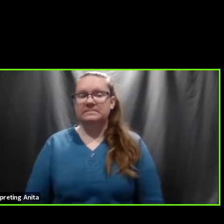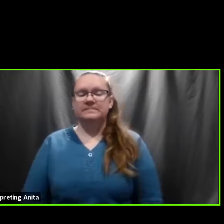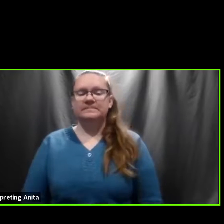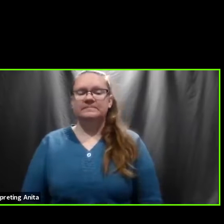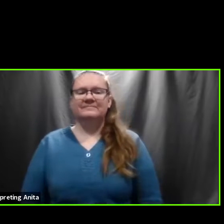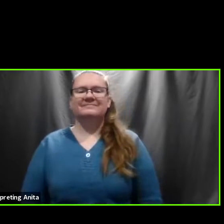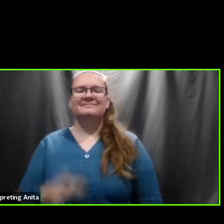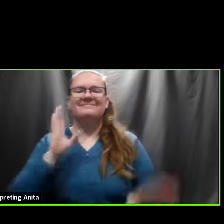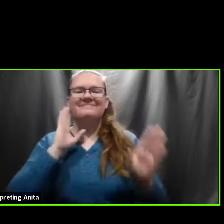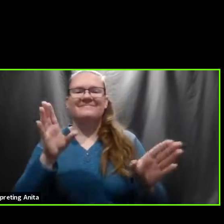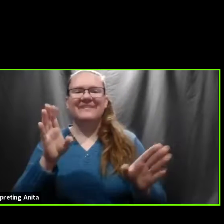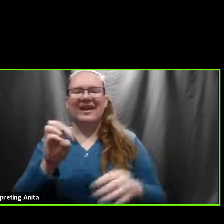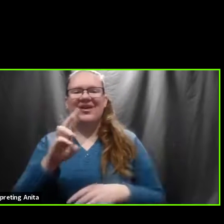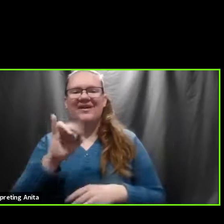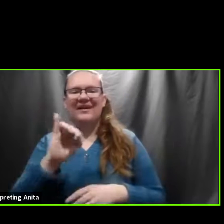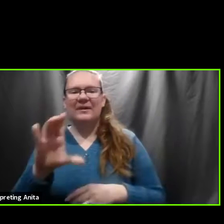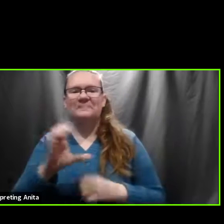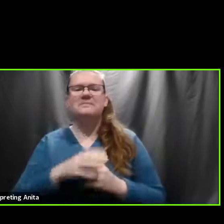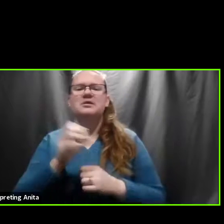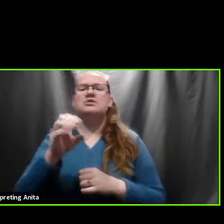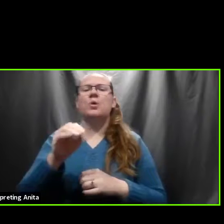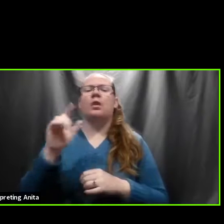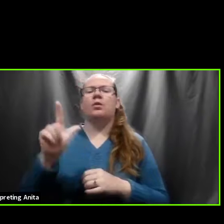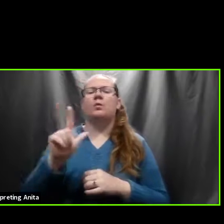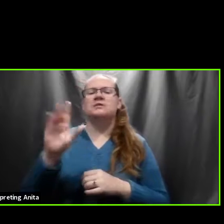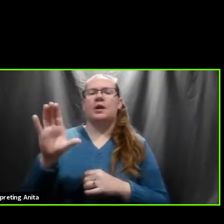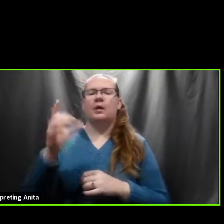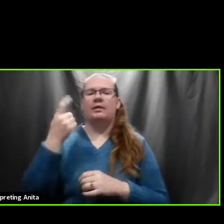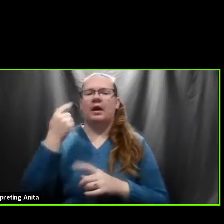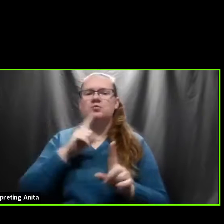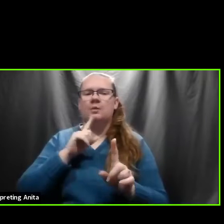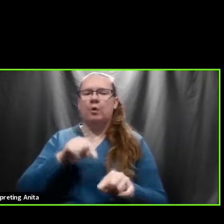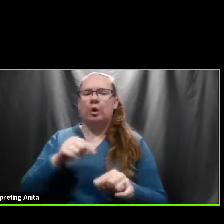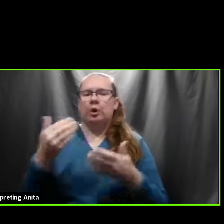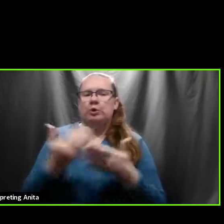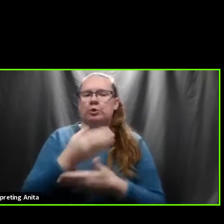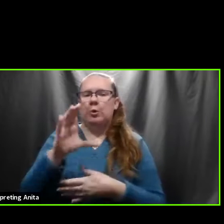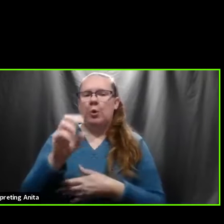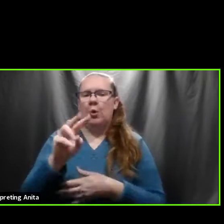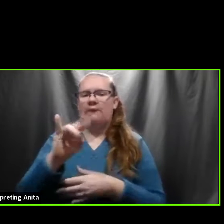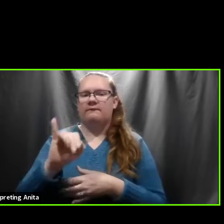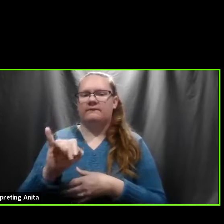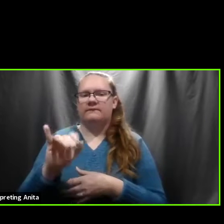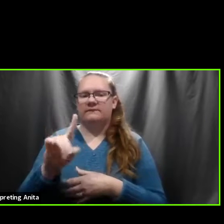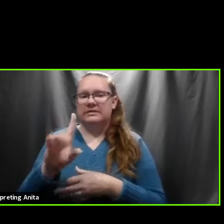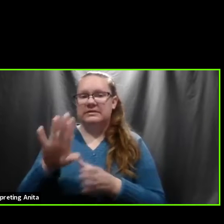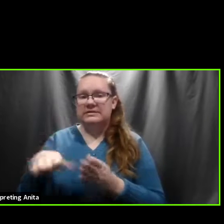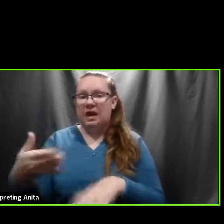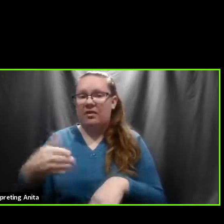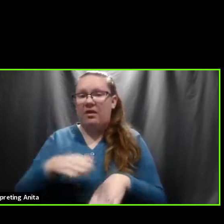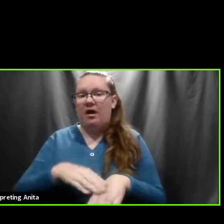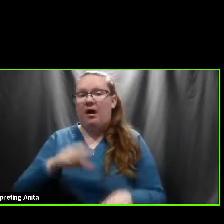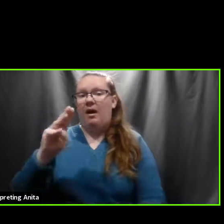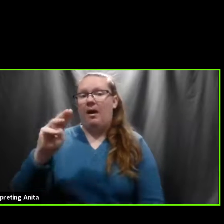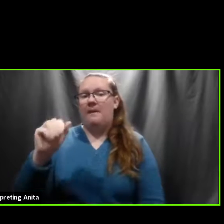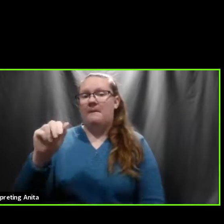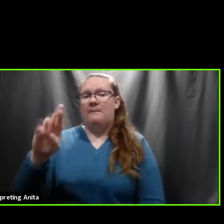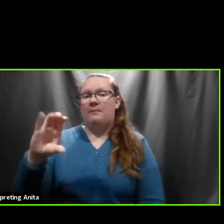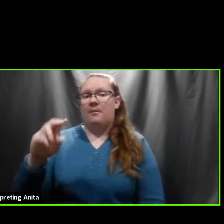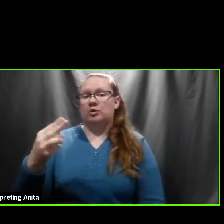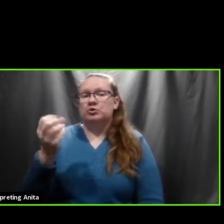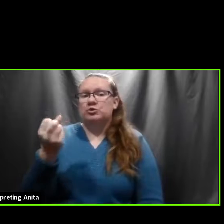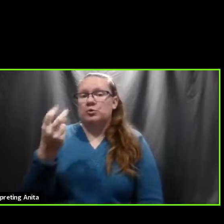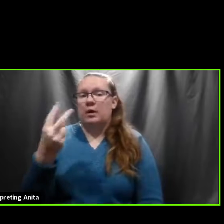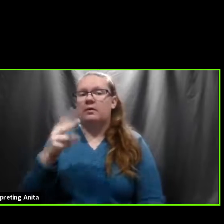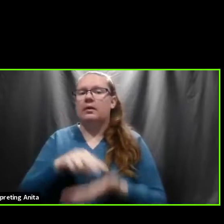Eric. So Lucas County last reported a new COVID death on March 12th. And that means we've gone at least five days without a new